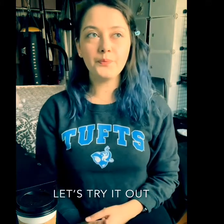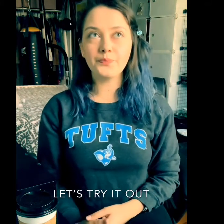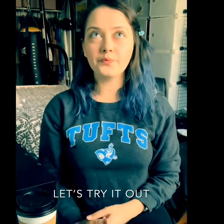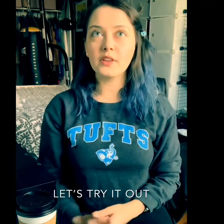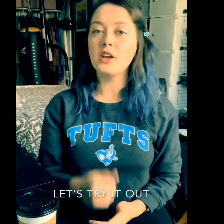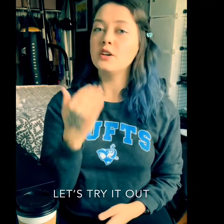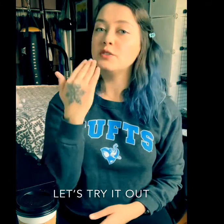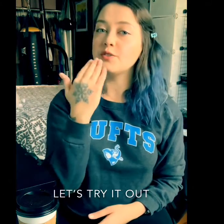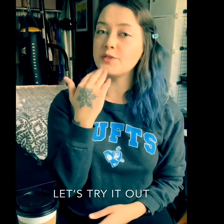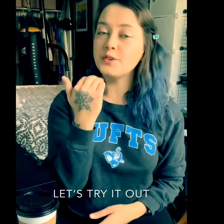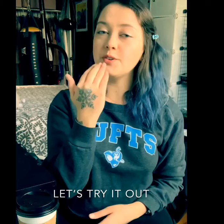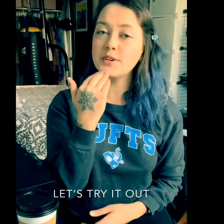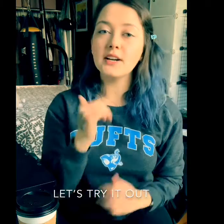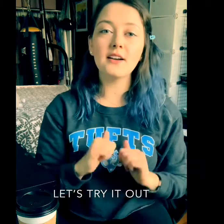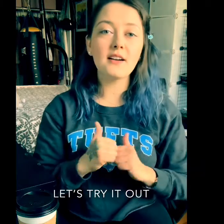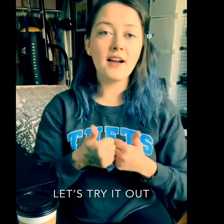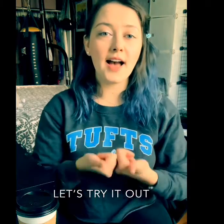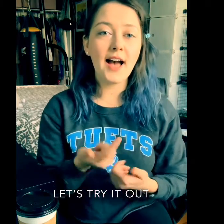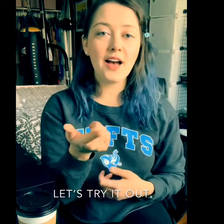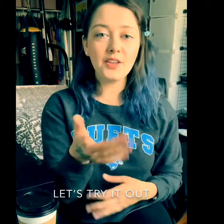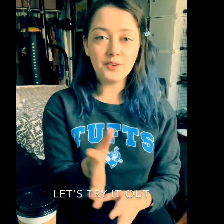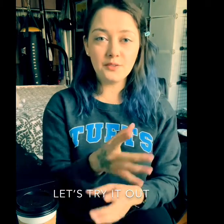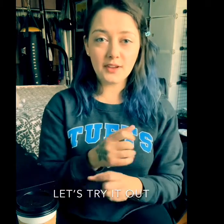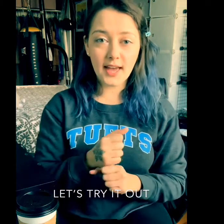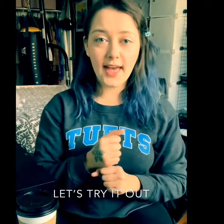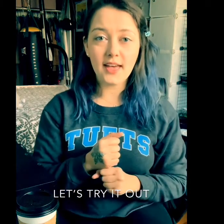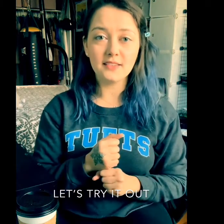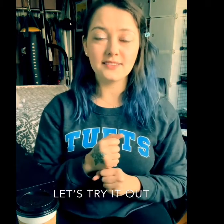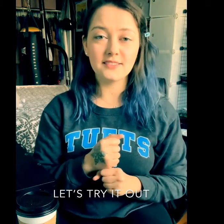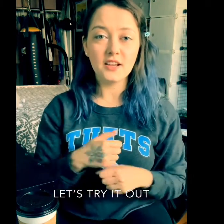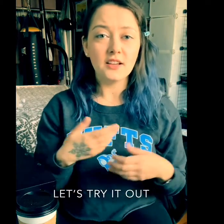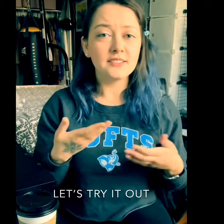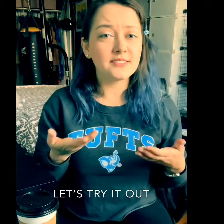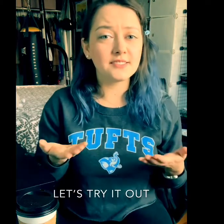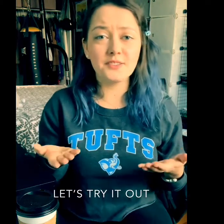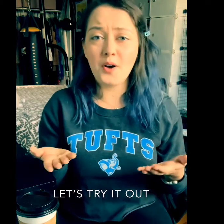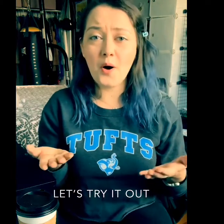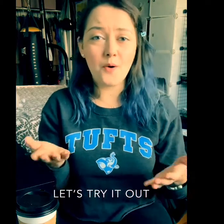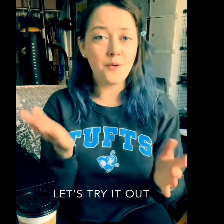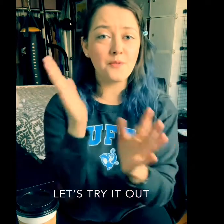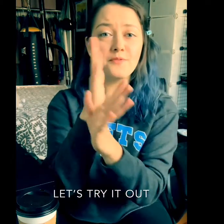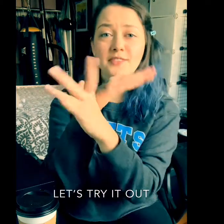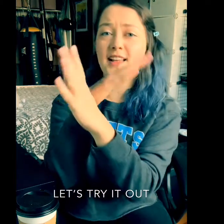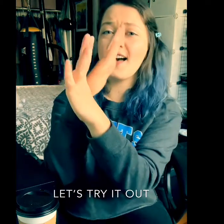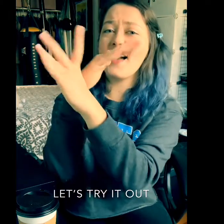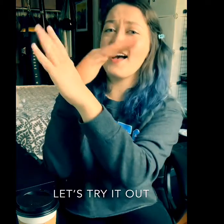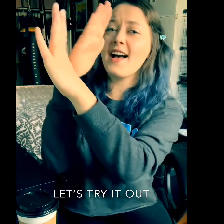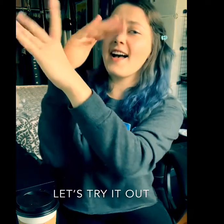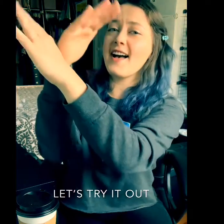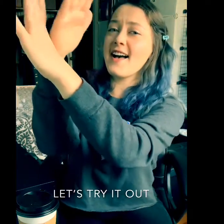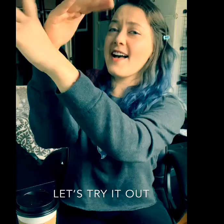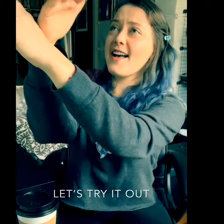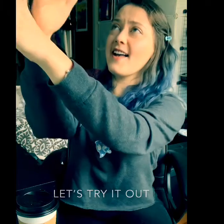Sugar How You get So Fly Sugar